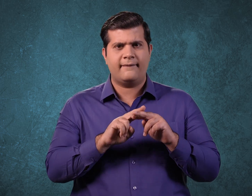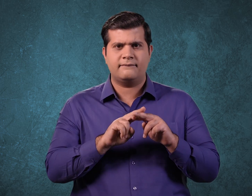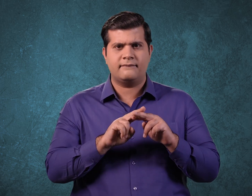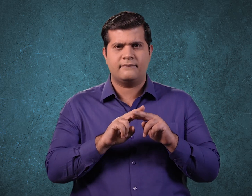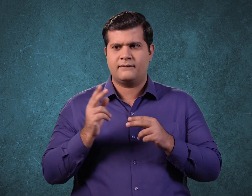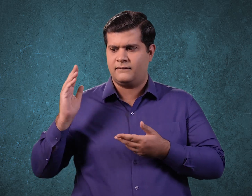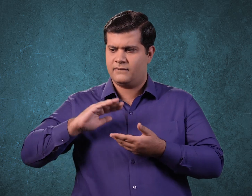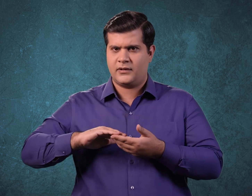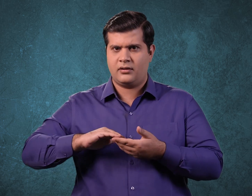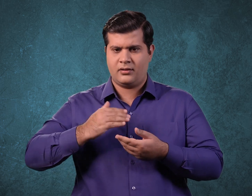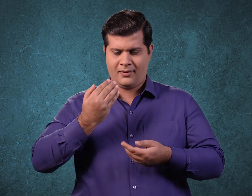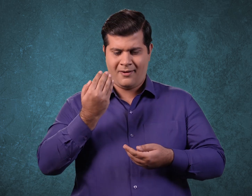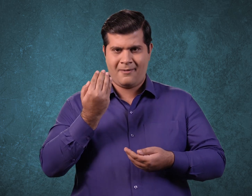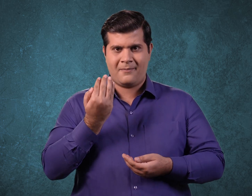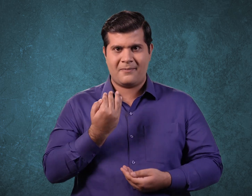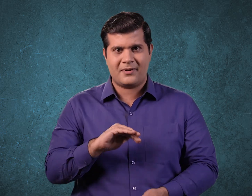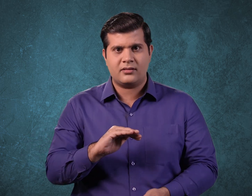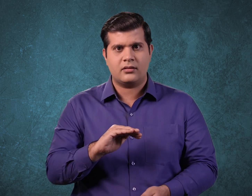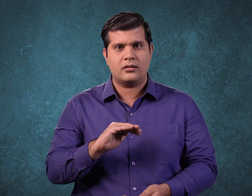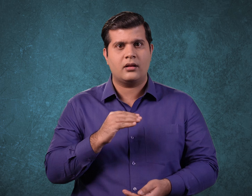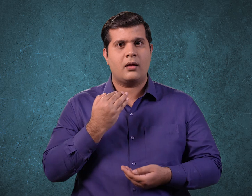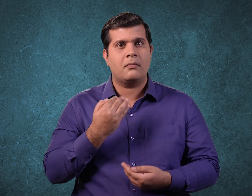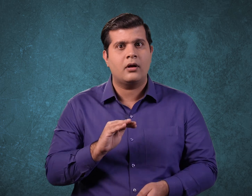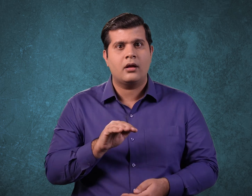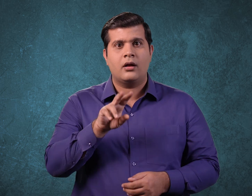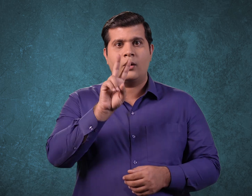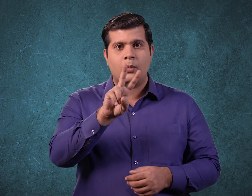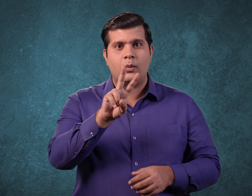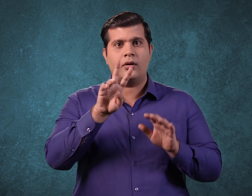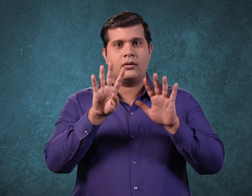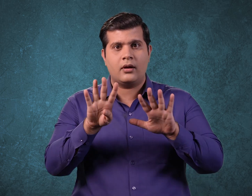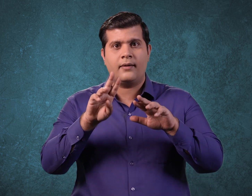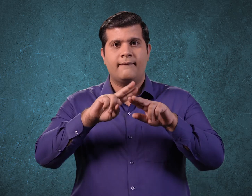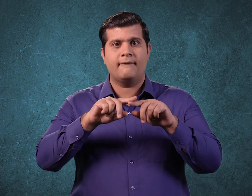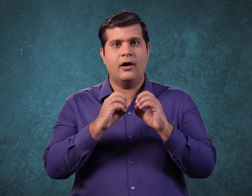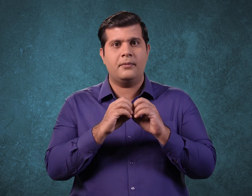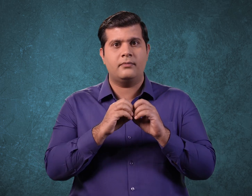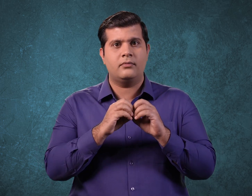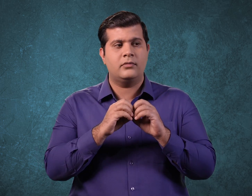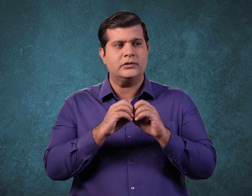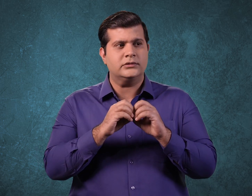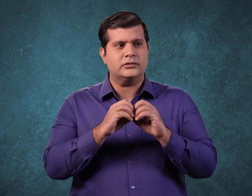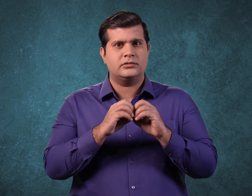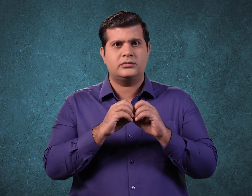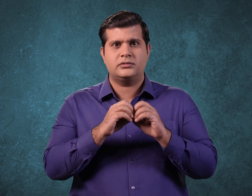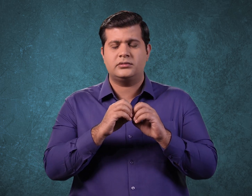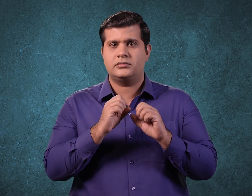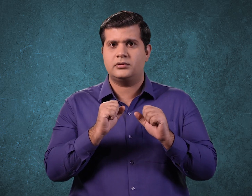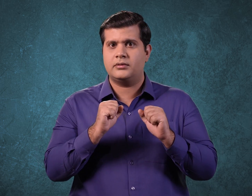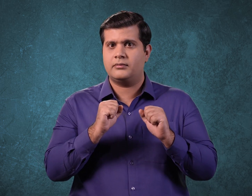If we give birth to a child on 29th February, then it would